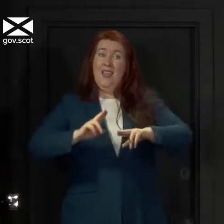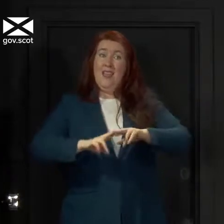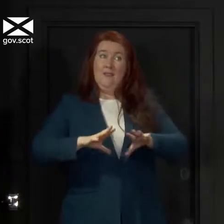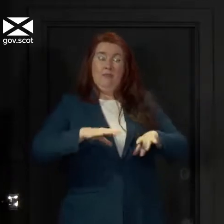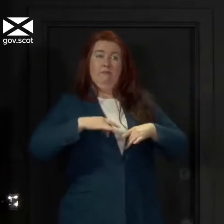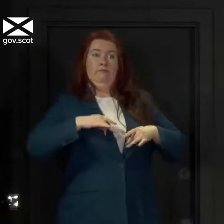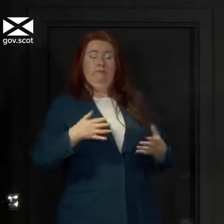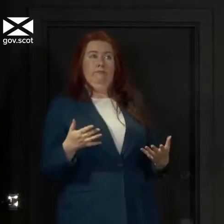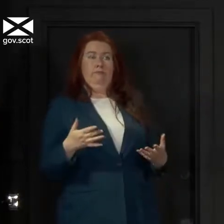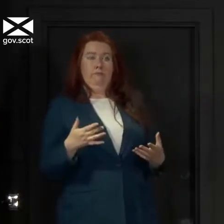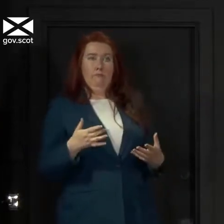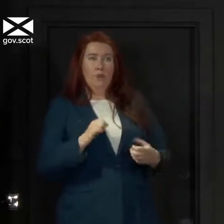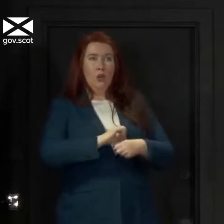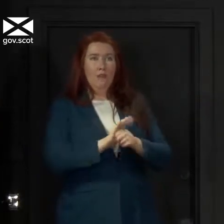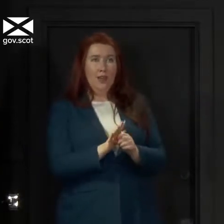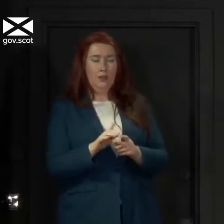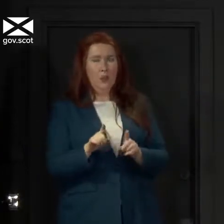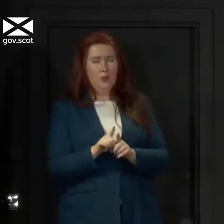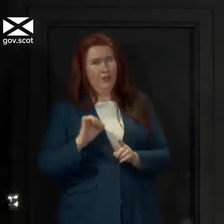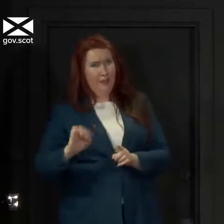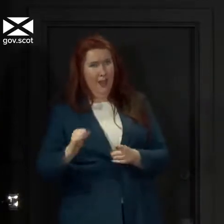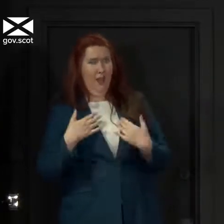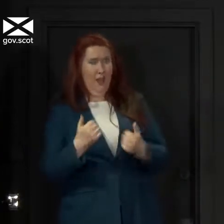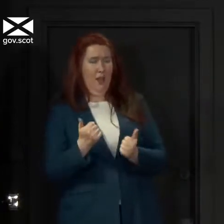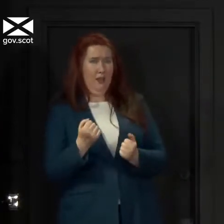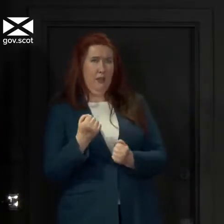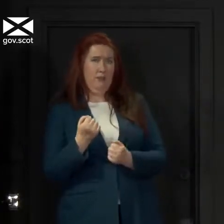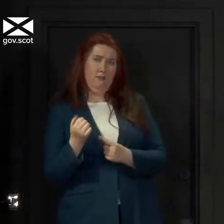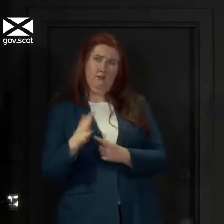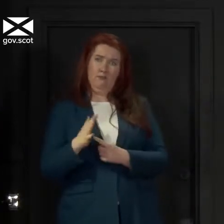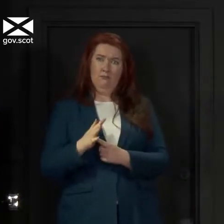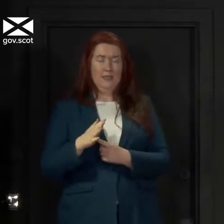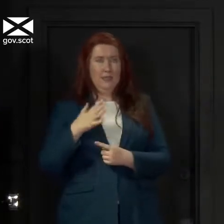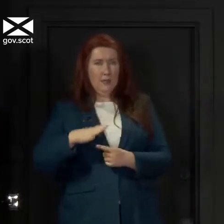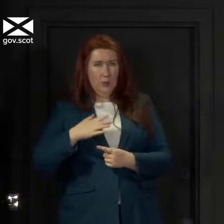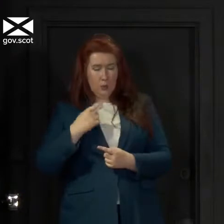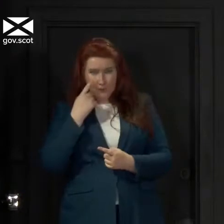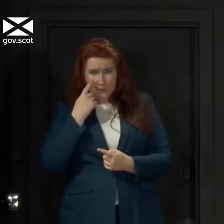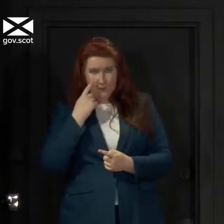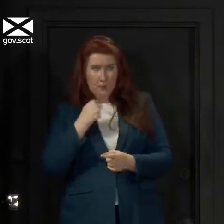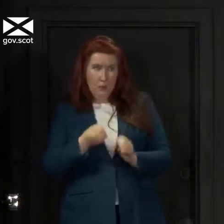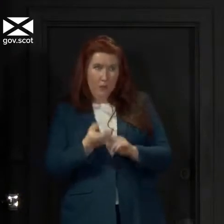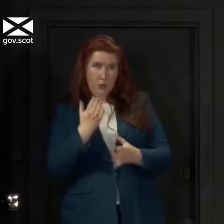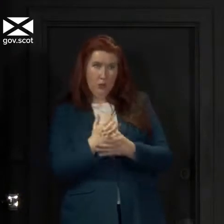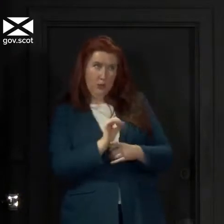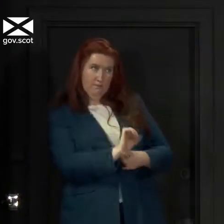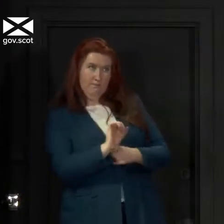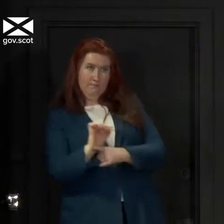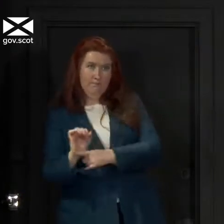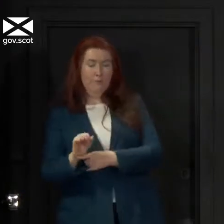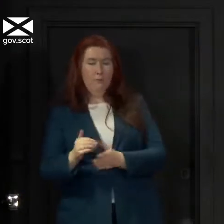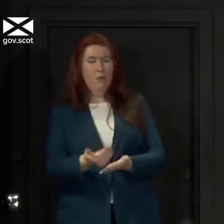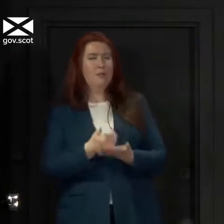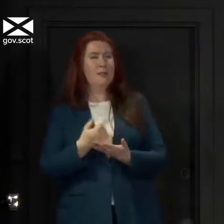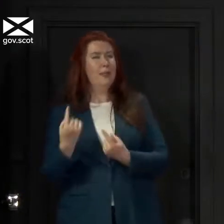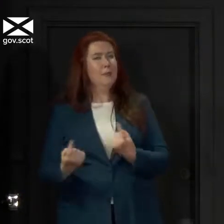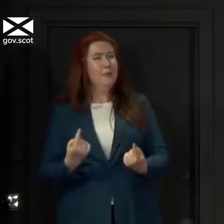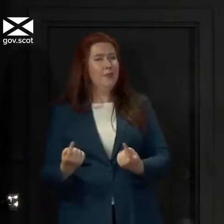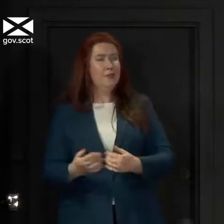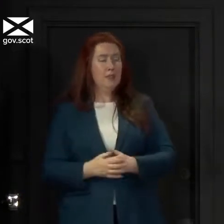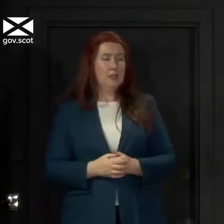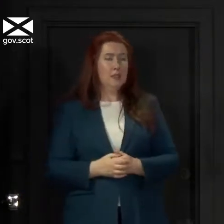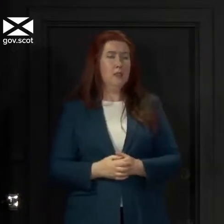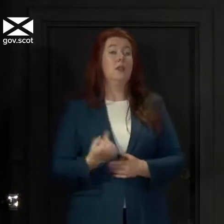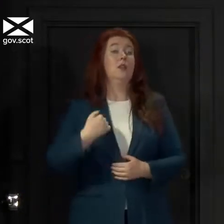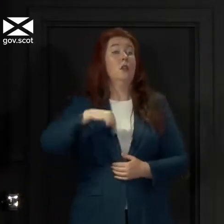the condition of their own health and the steps that they need to take to protect themselves. What we will